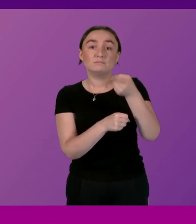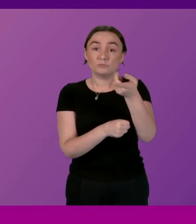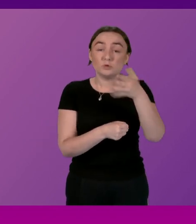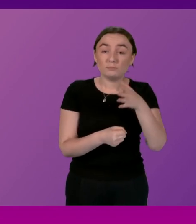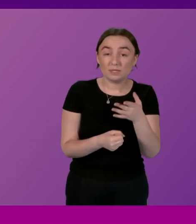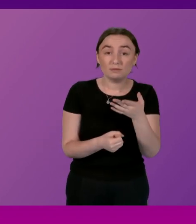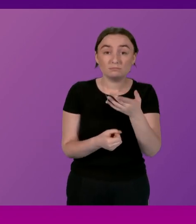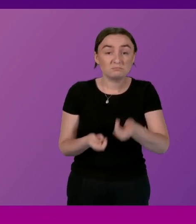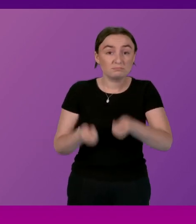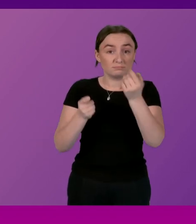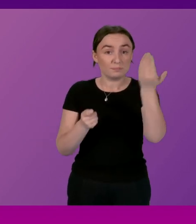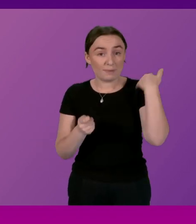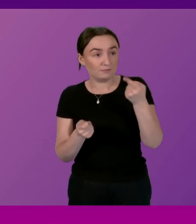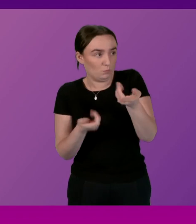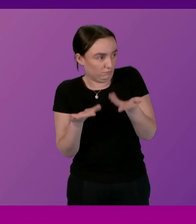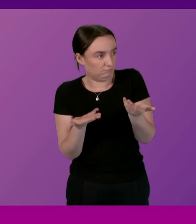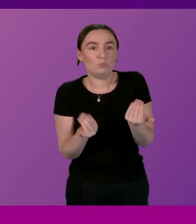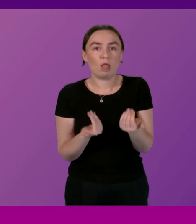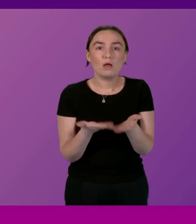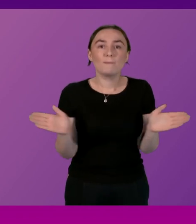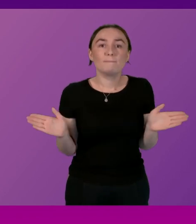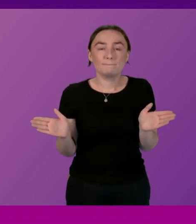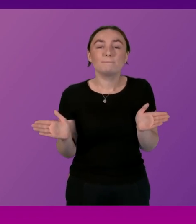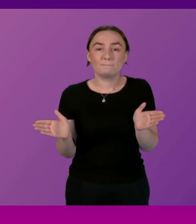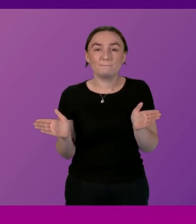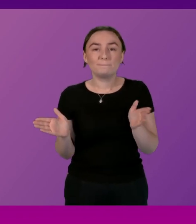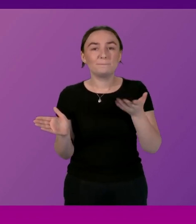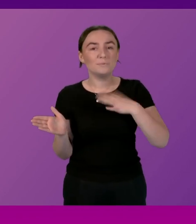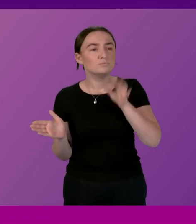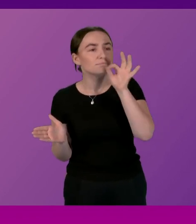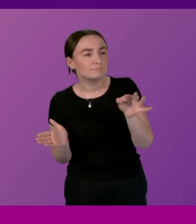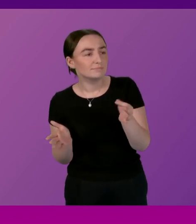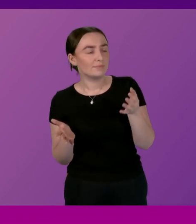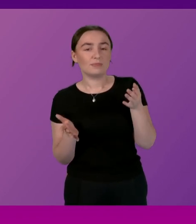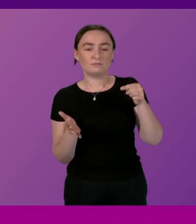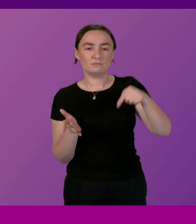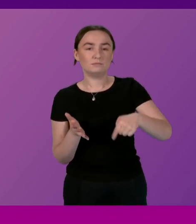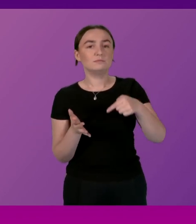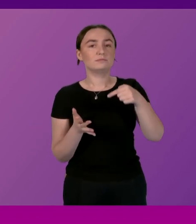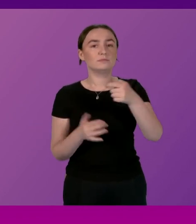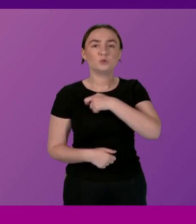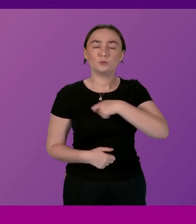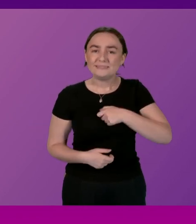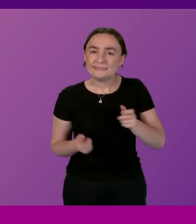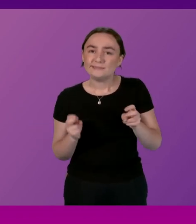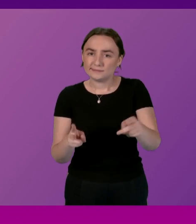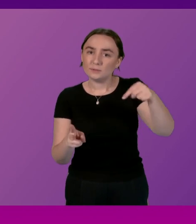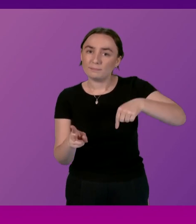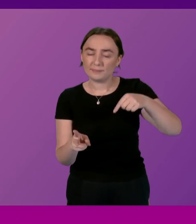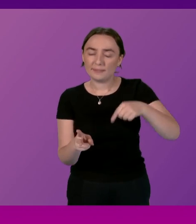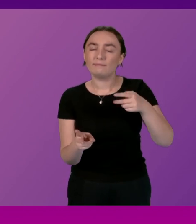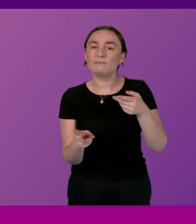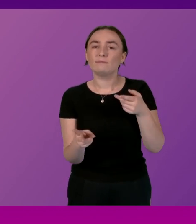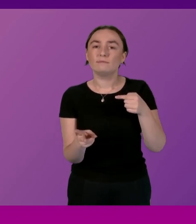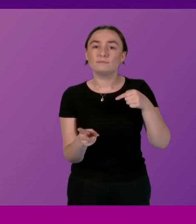much welcome, but in particular I was going to ask you about the committee system that we operate here, because obviously the committee system